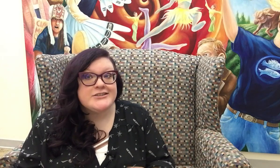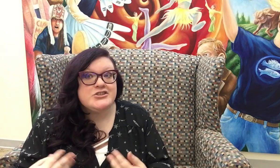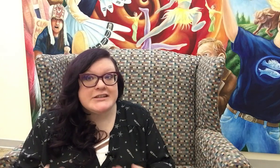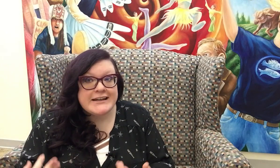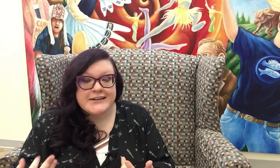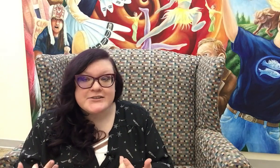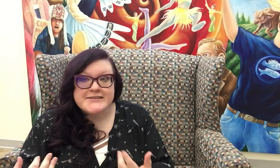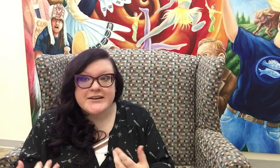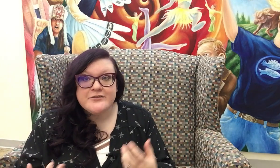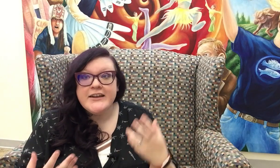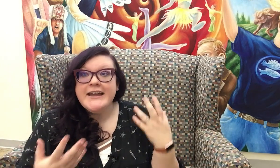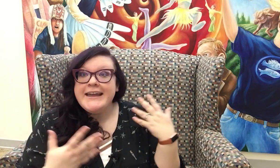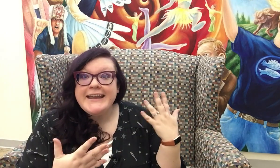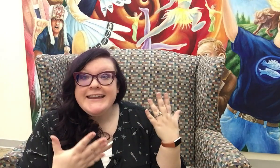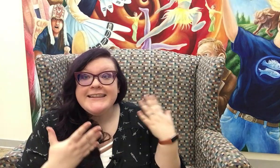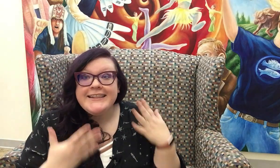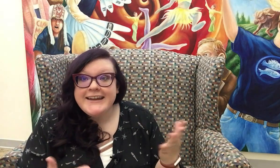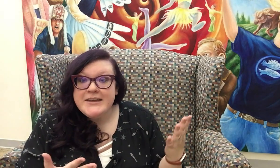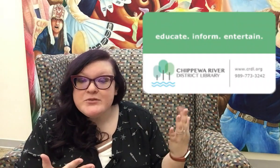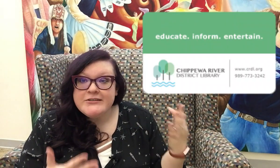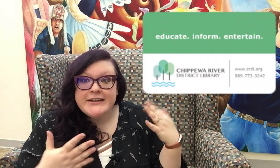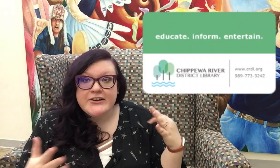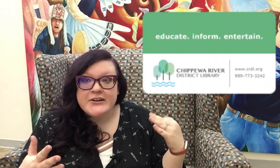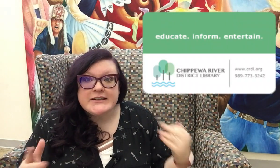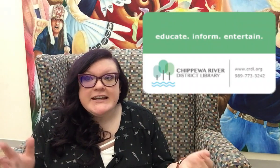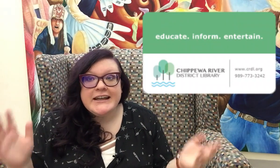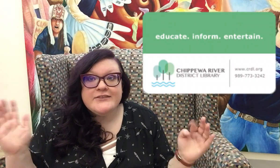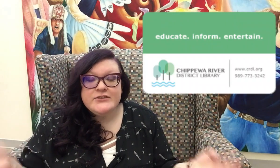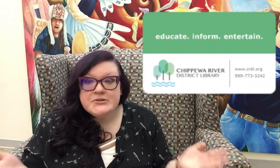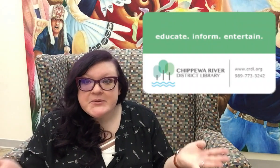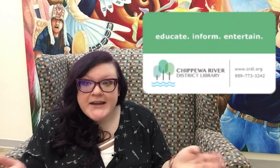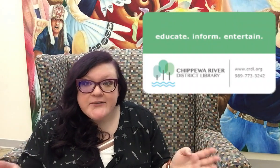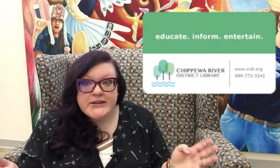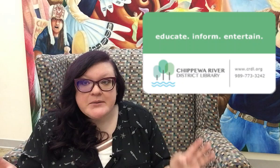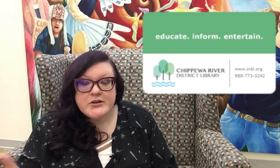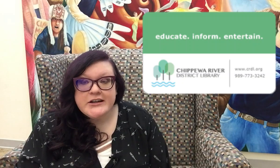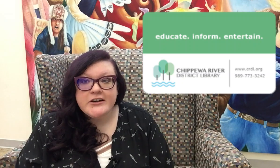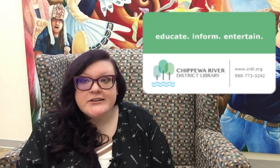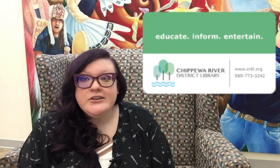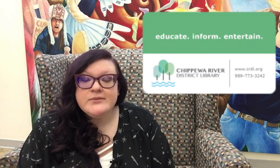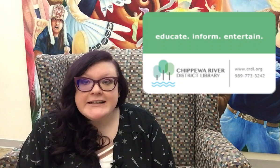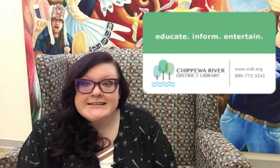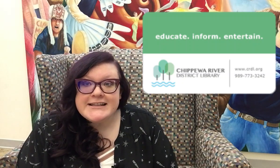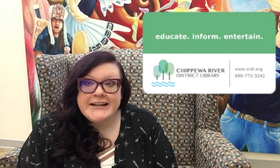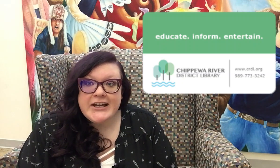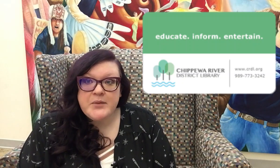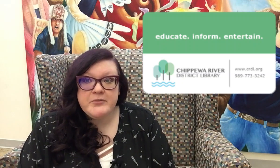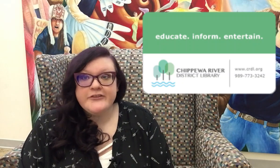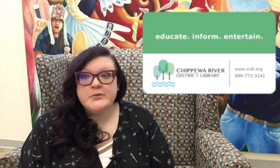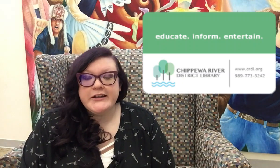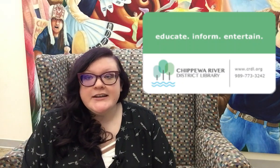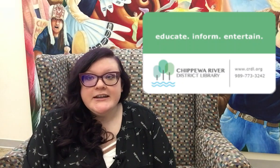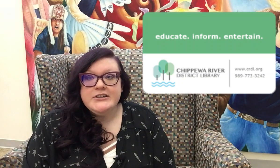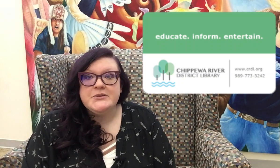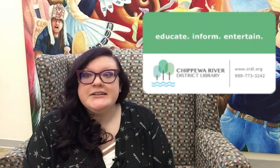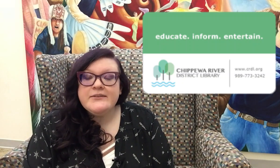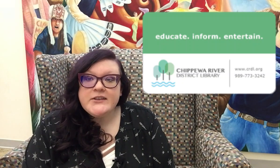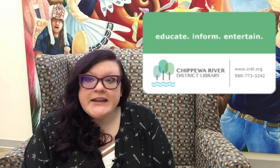she got herself a library card. And if you don't have a library card, you can sign up for one. You can give the